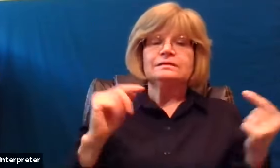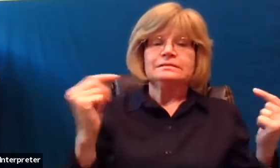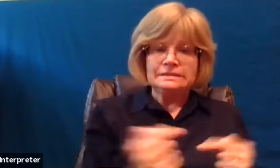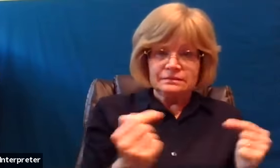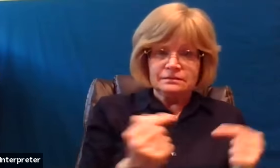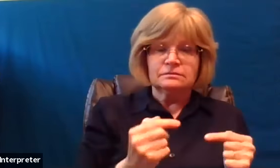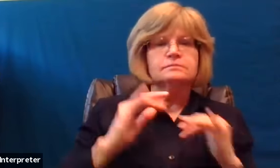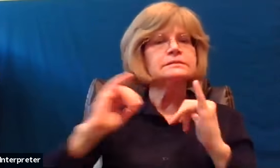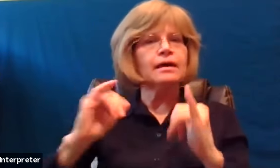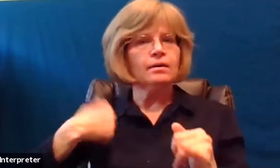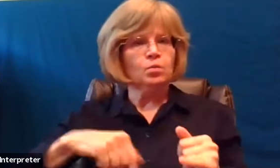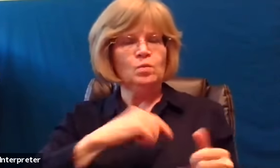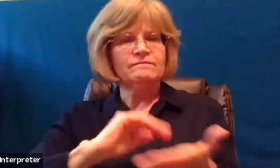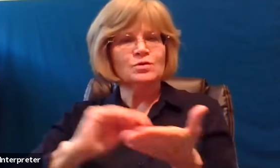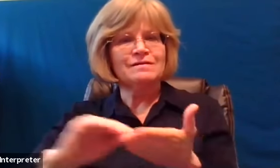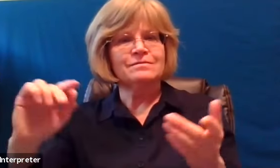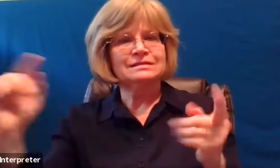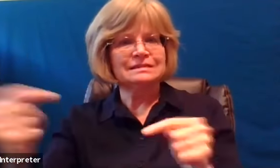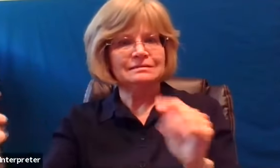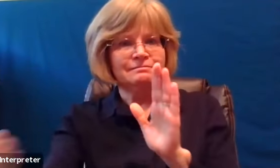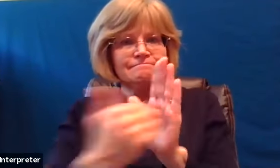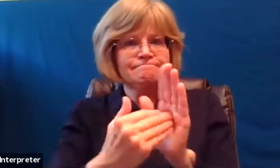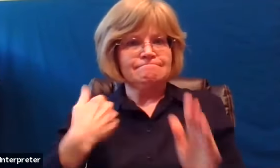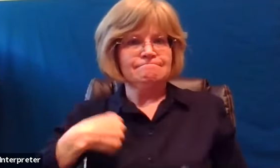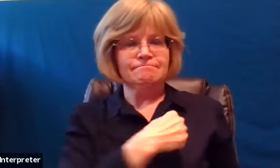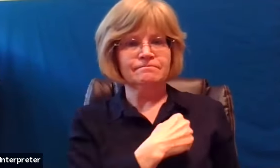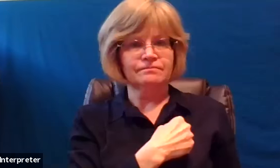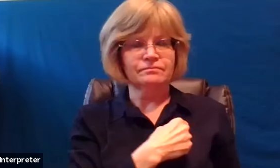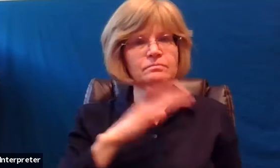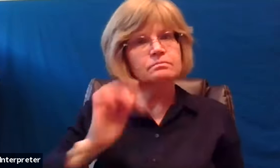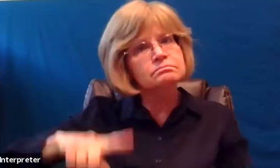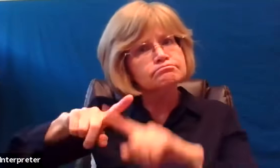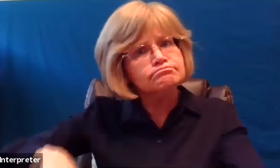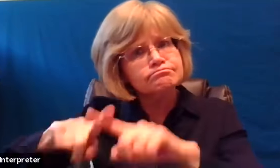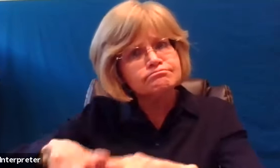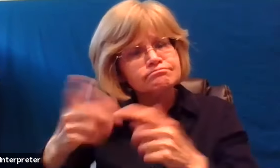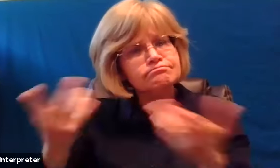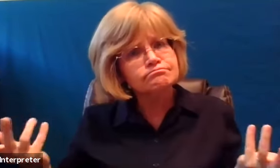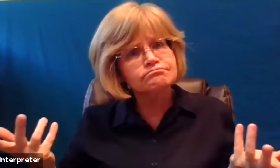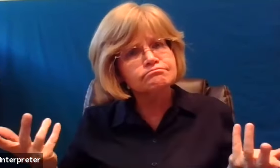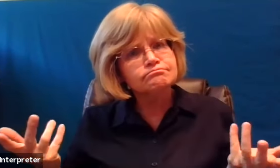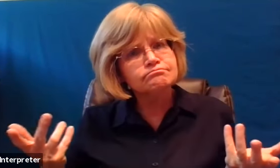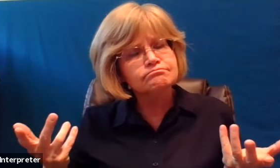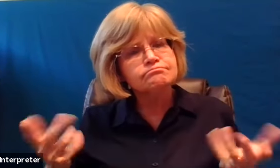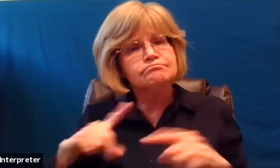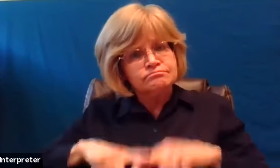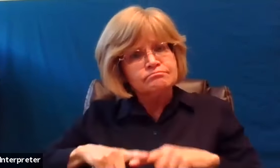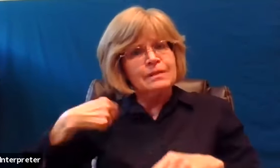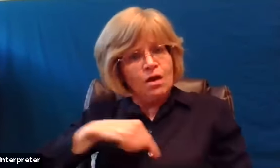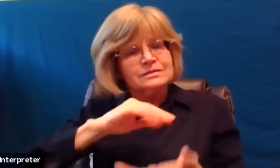us the word as implies a condition but if there's any question jesus clarifies what